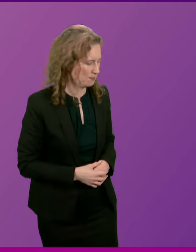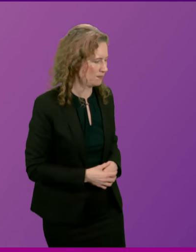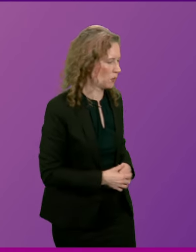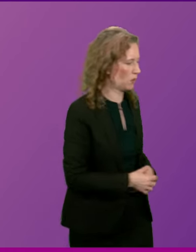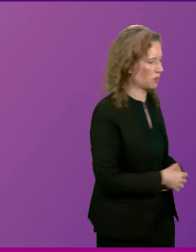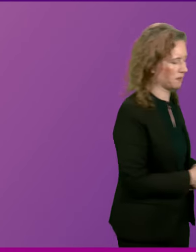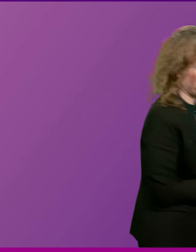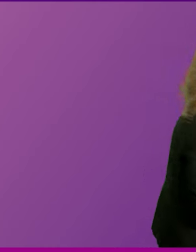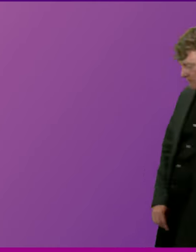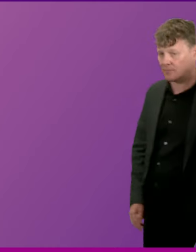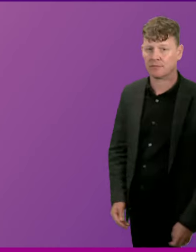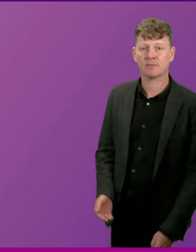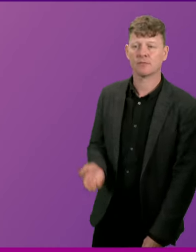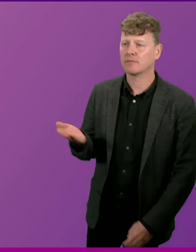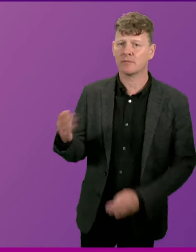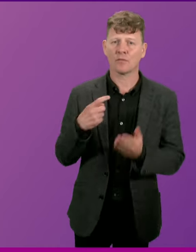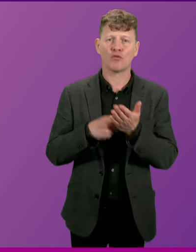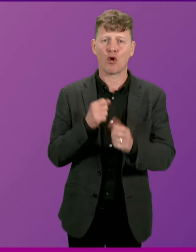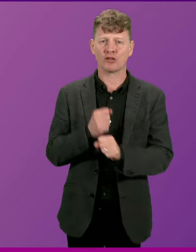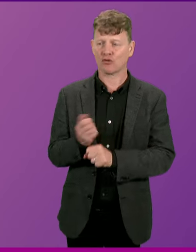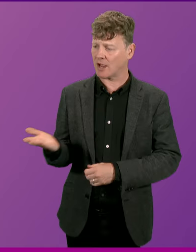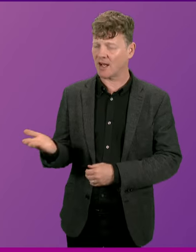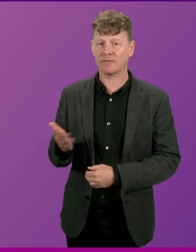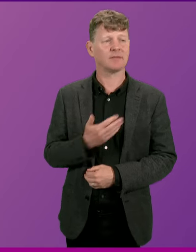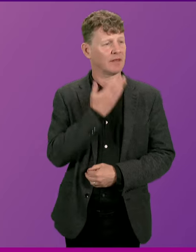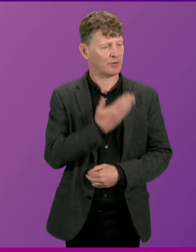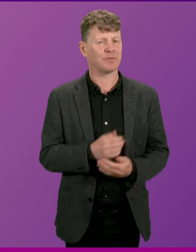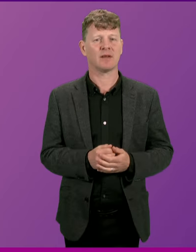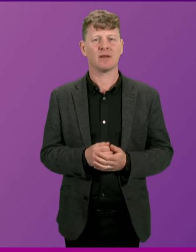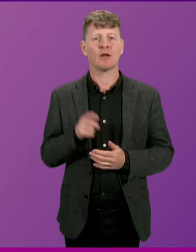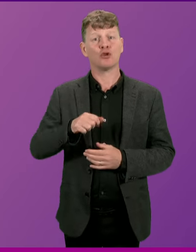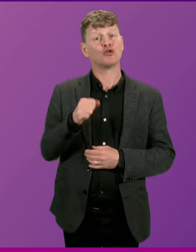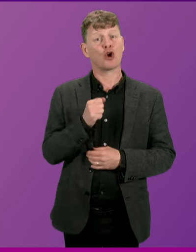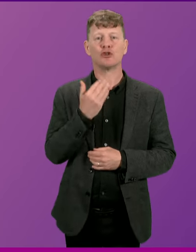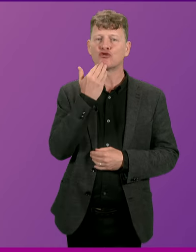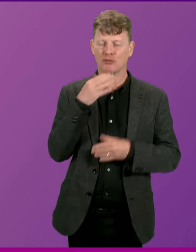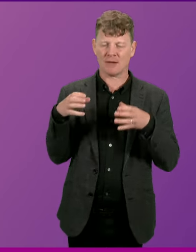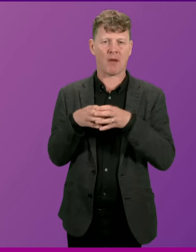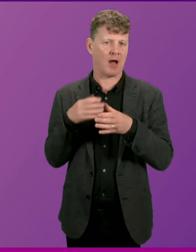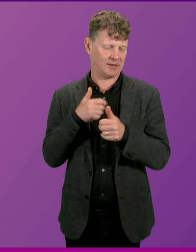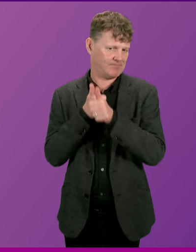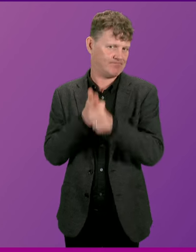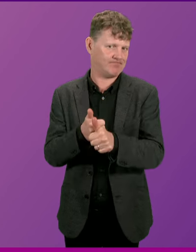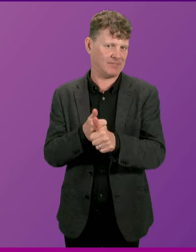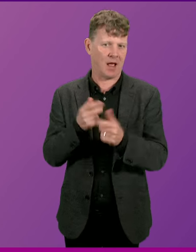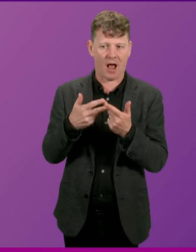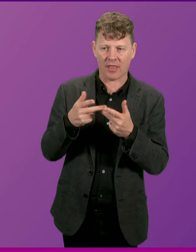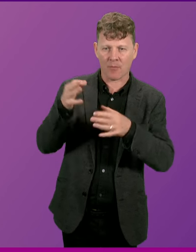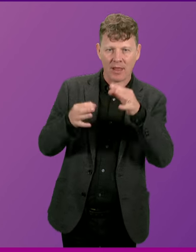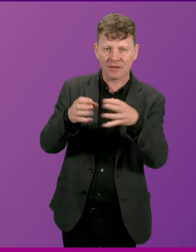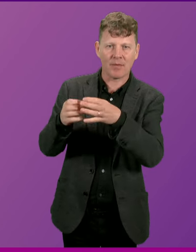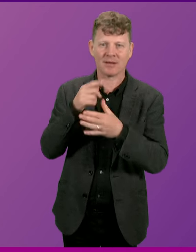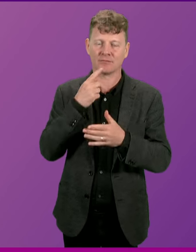Thank you. Rolf Greer. Thank you, Presiding Officer. Can I associate the Scottish Greens with colleagues' comments in commemoration of those who made the ultimate